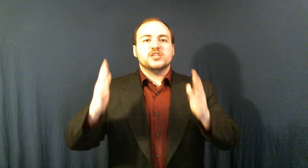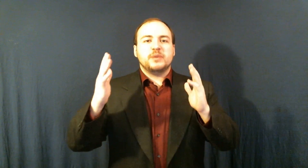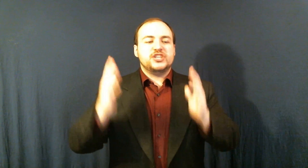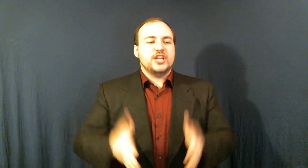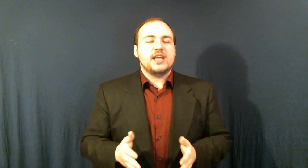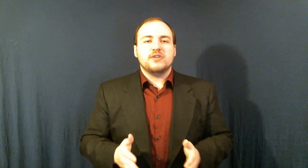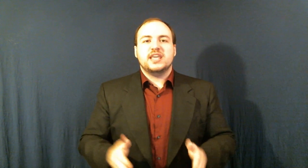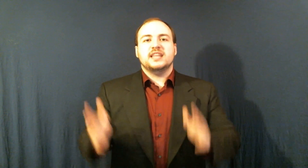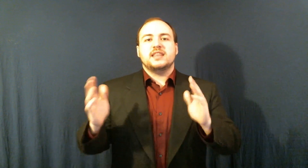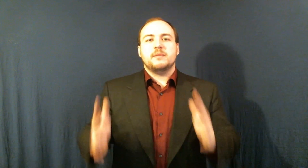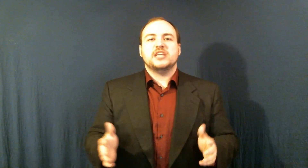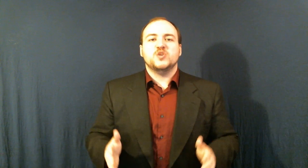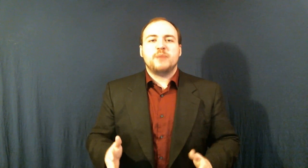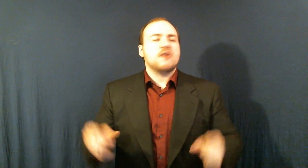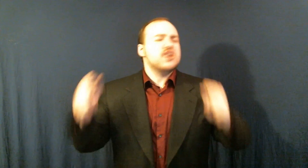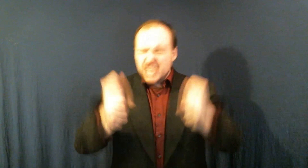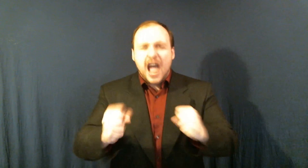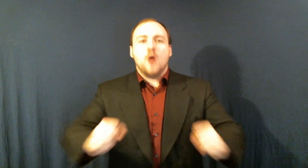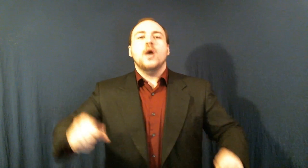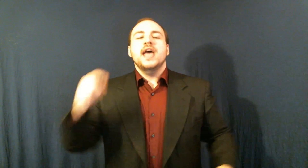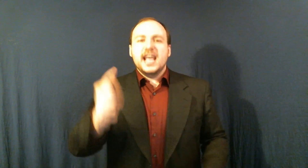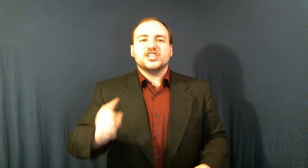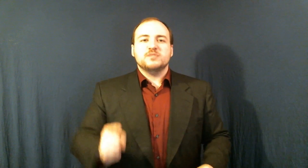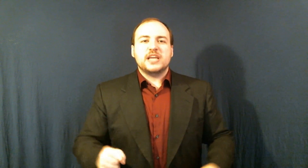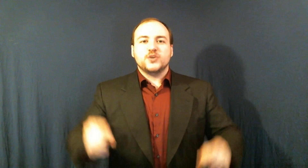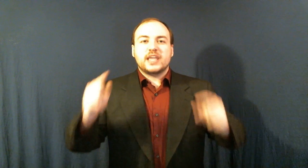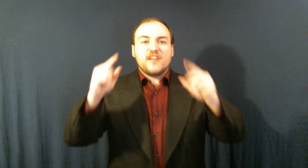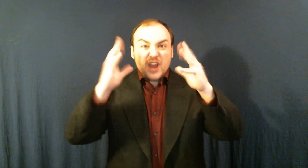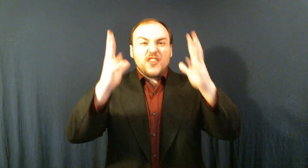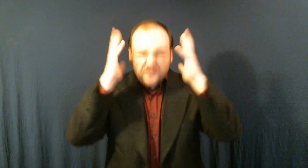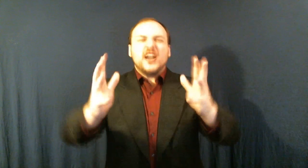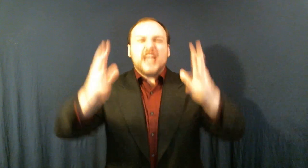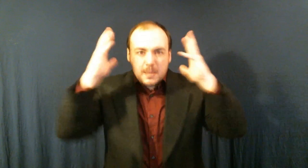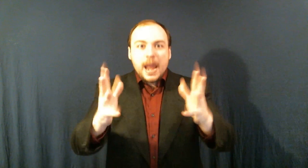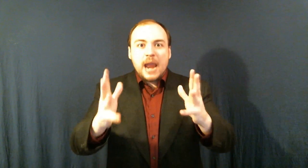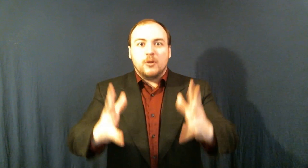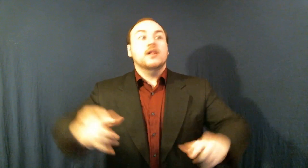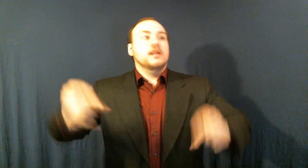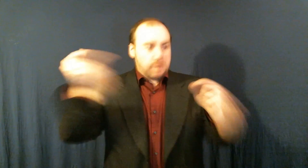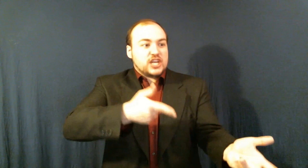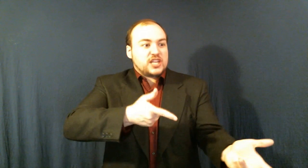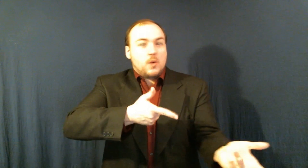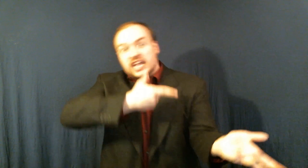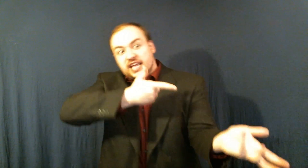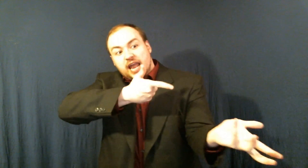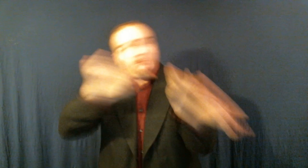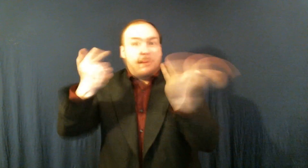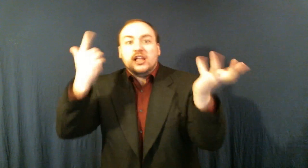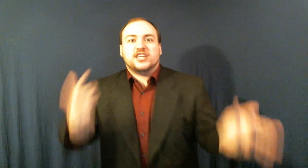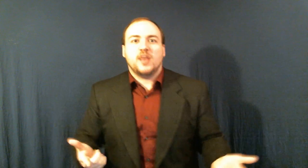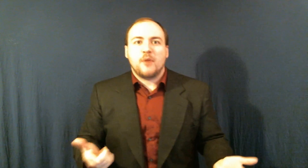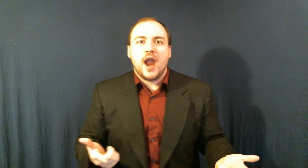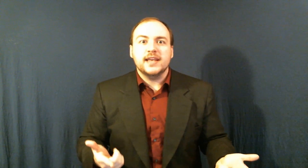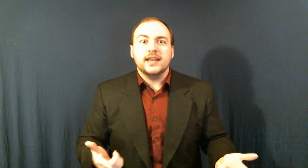just by shitting out a kid that that makes you a parent? No! It just makes you like every other fucking mammal Much like the one that got a boy to the brain!